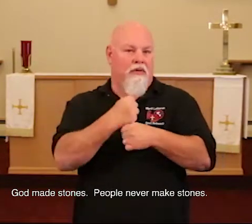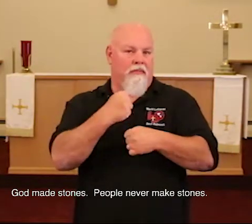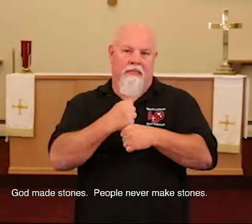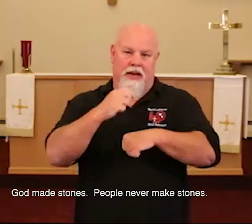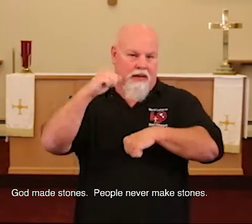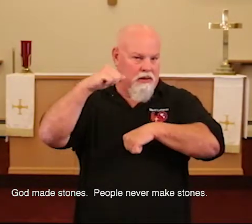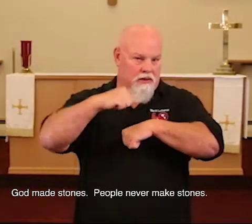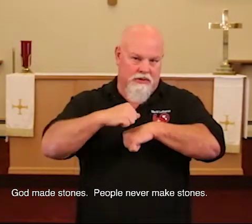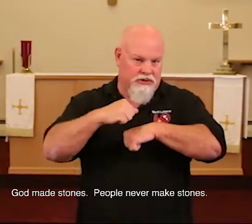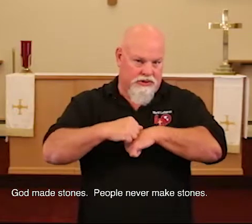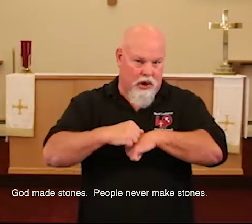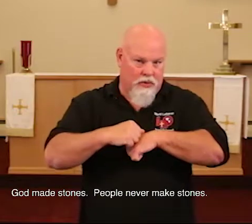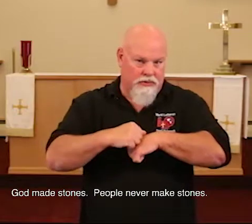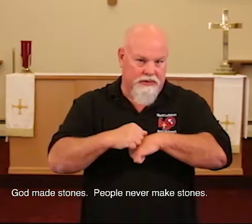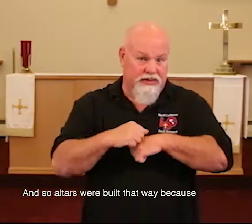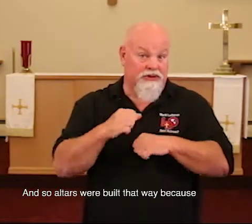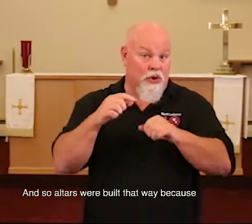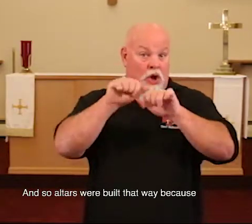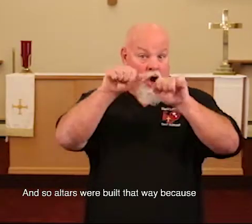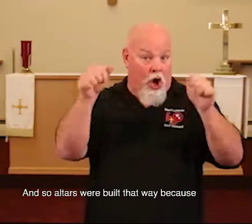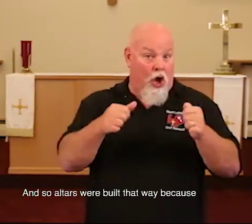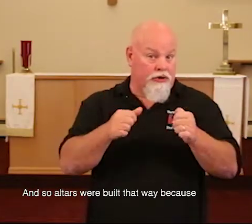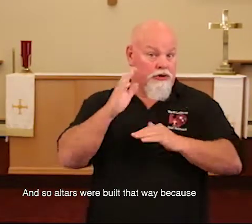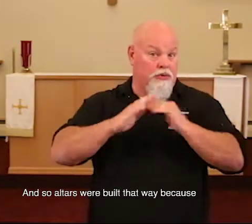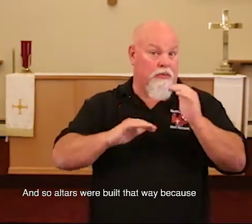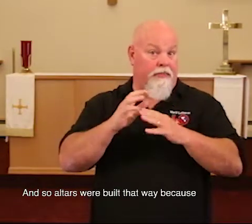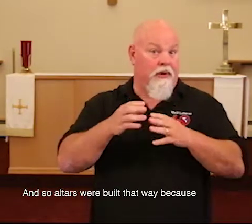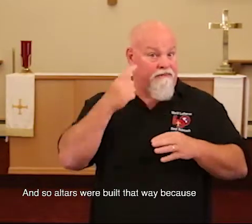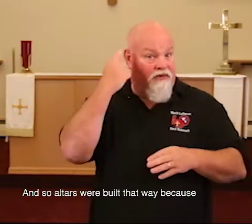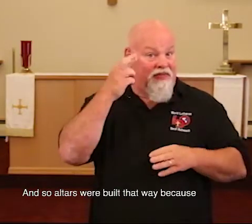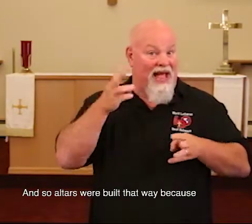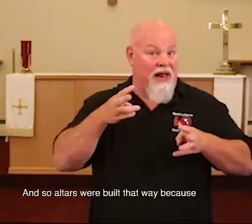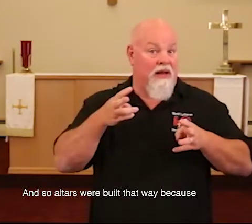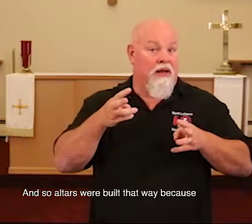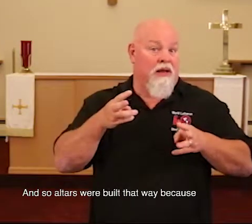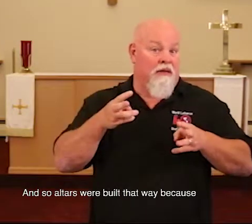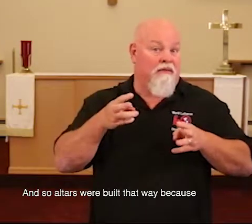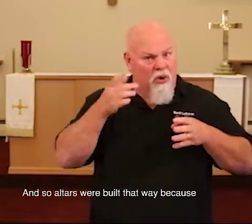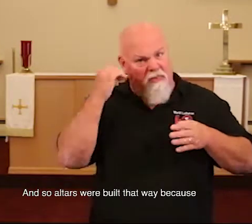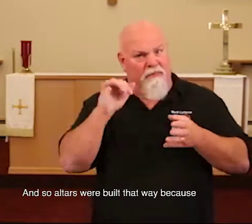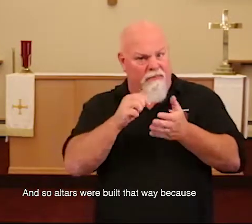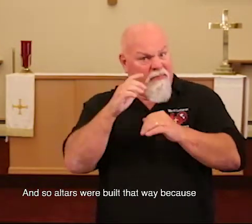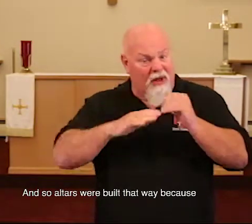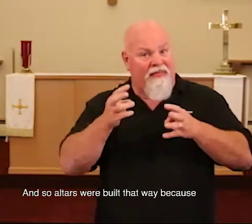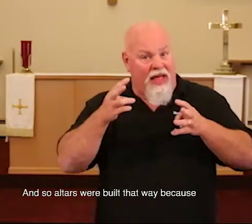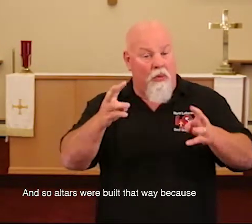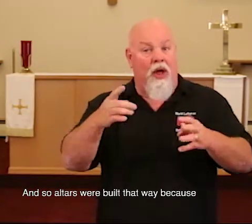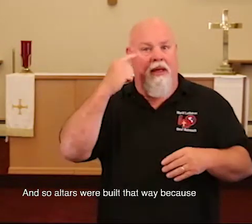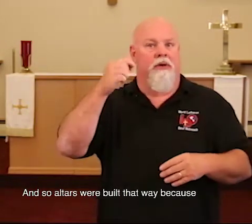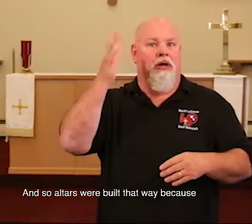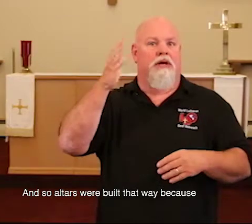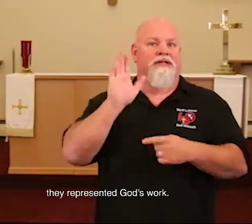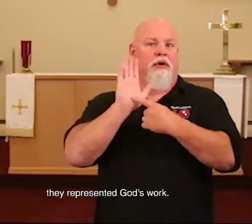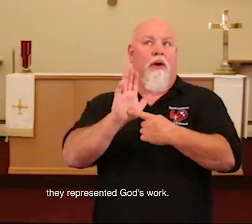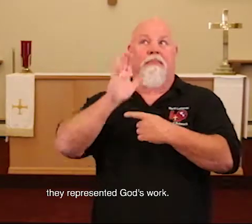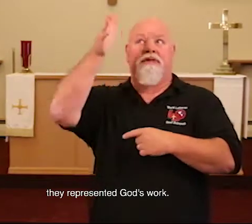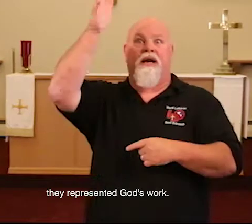make stones. And so altars were built that way because they represented